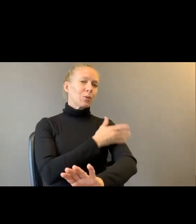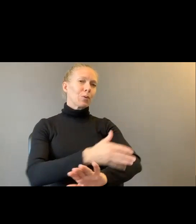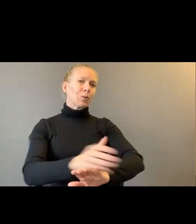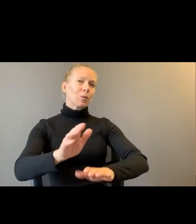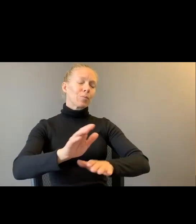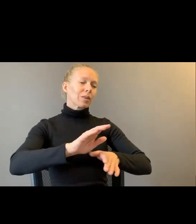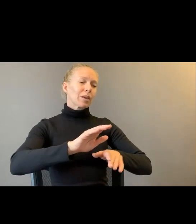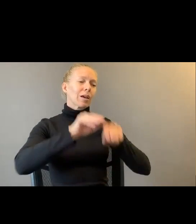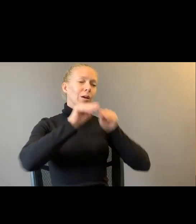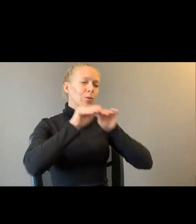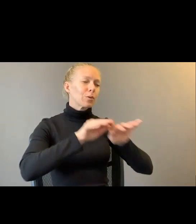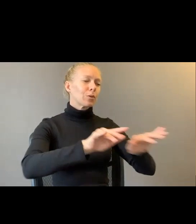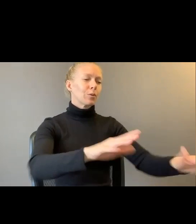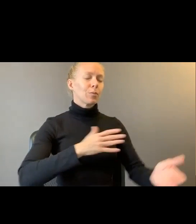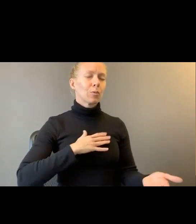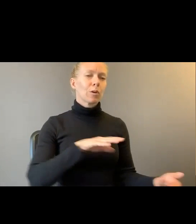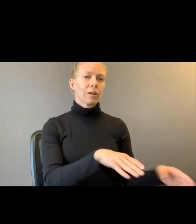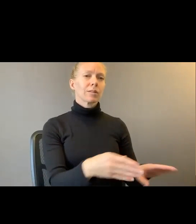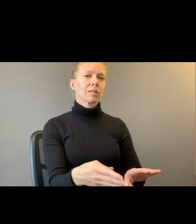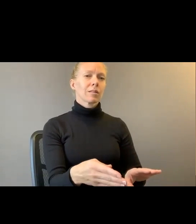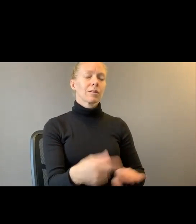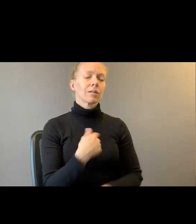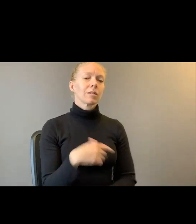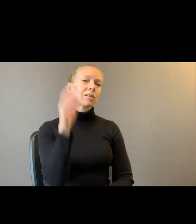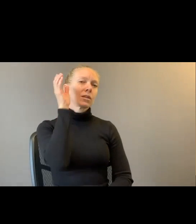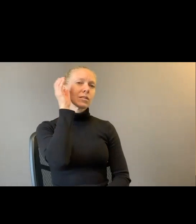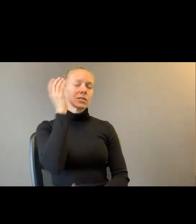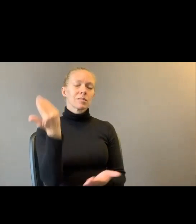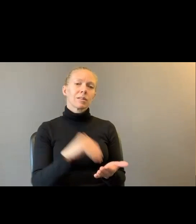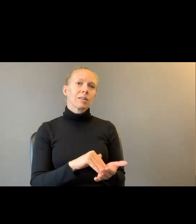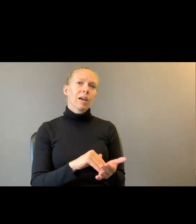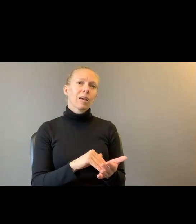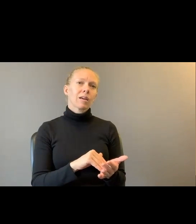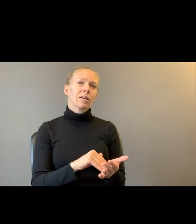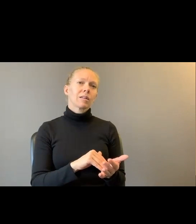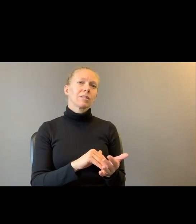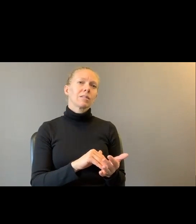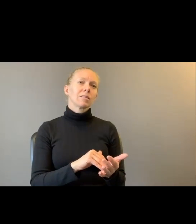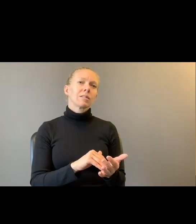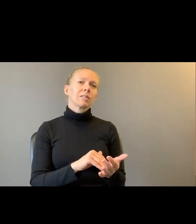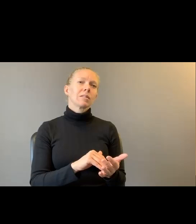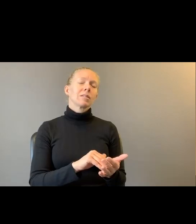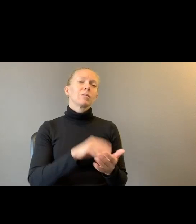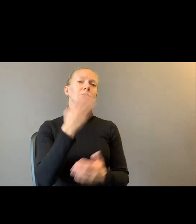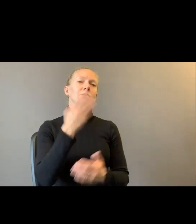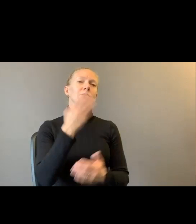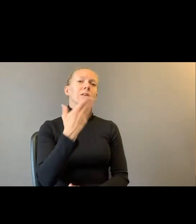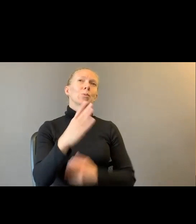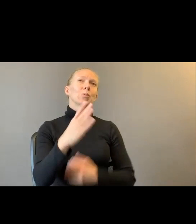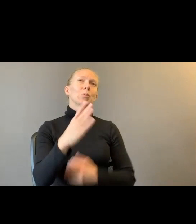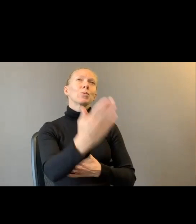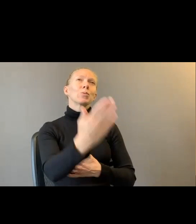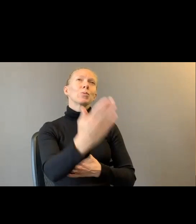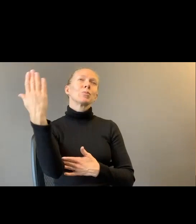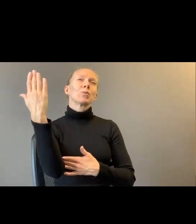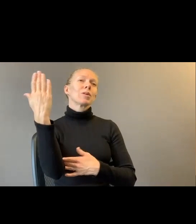listen to you again beneath the mercy of a blue morning's grammar. Thank